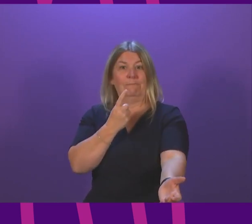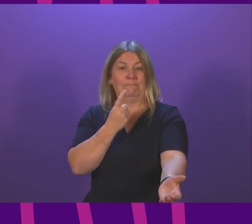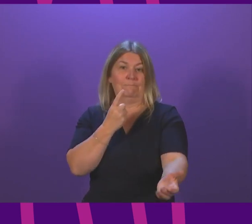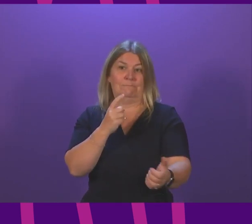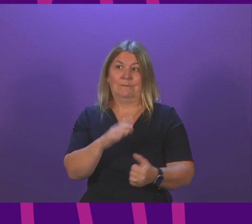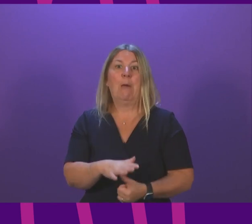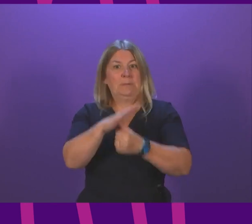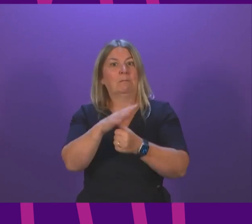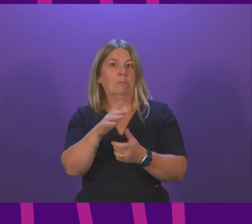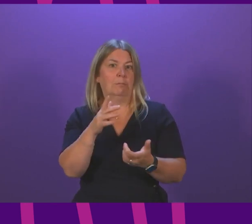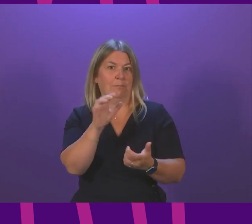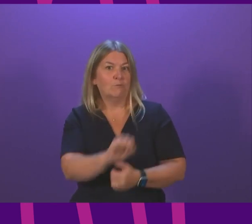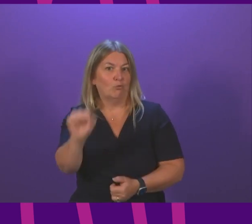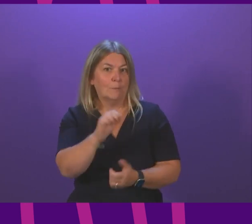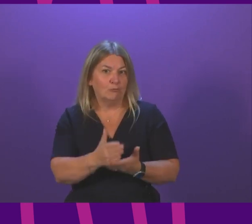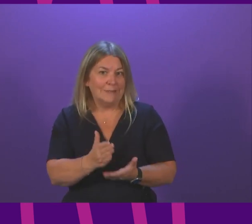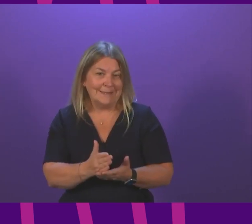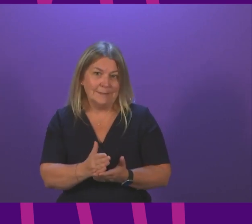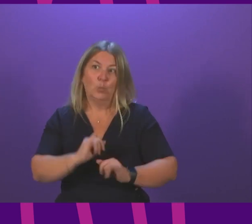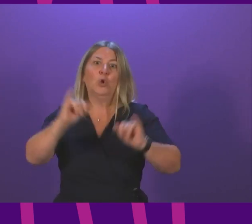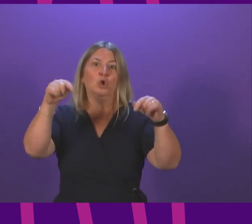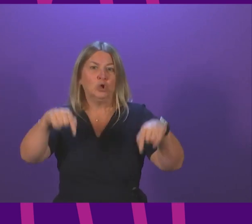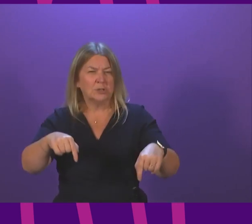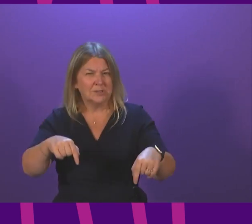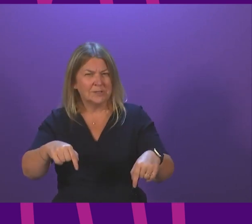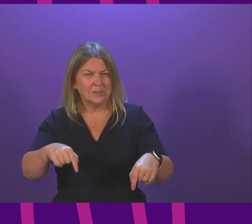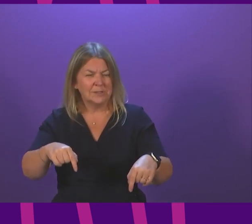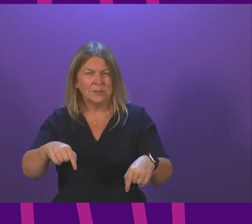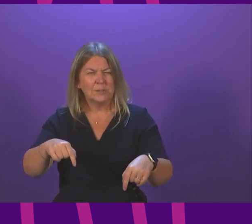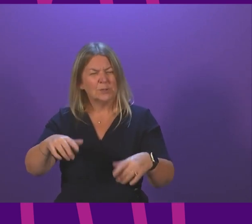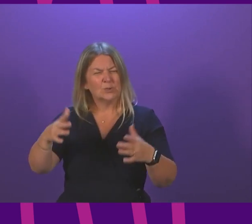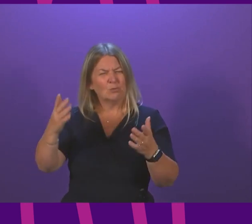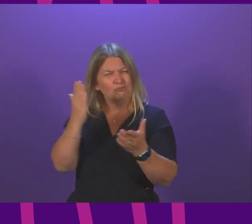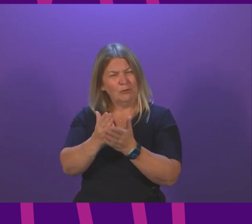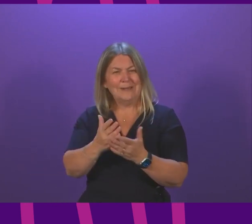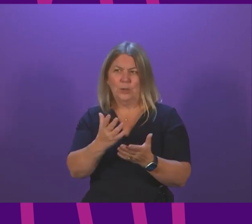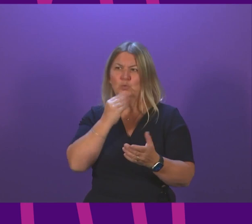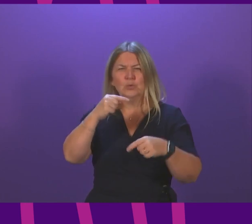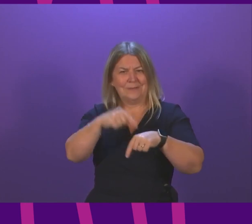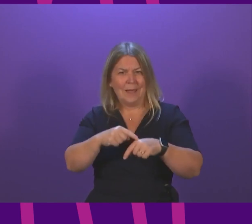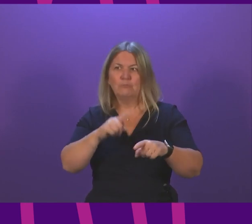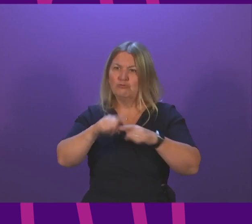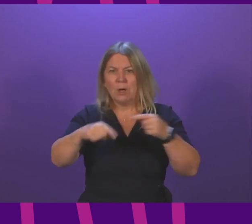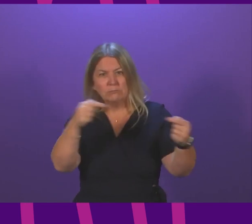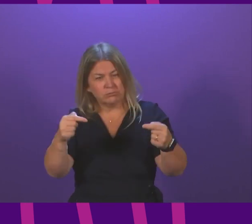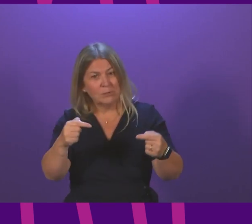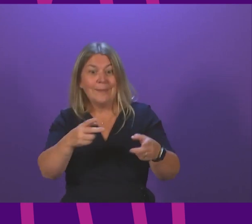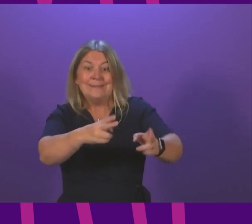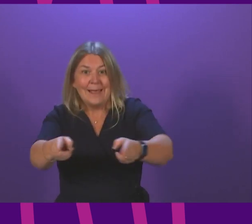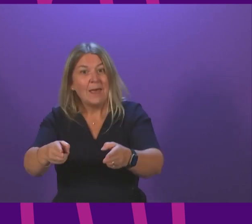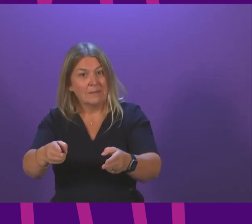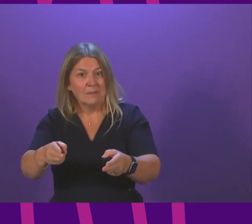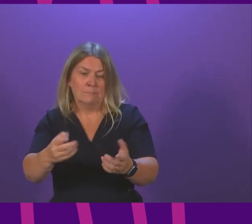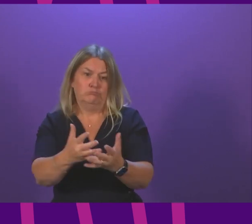taken their eye off the ball then I'm not sure what we are supposed to use our time for it is because of the drug death rate that we continually